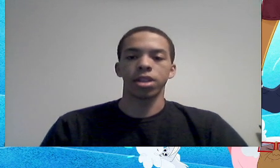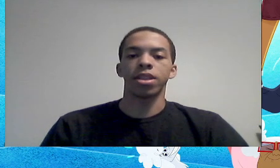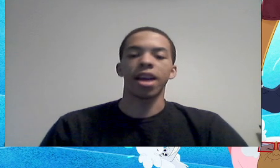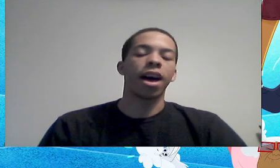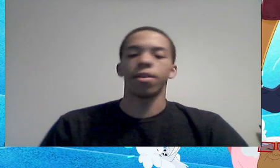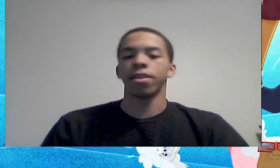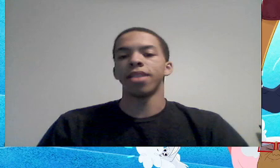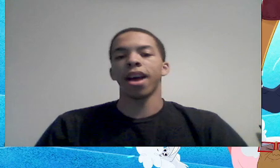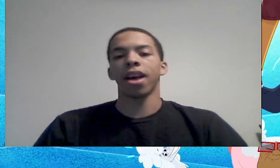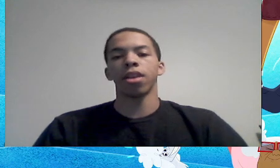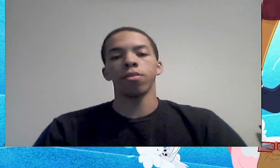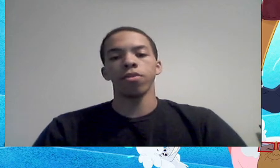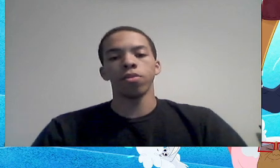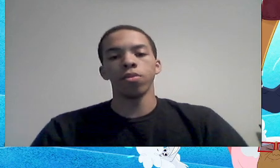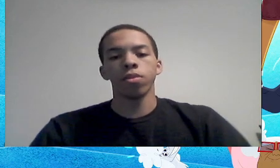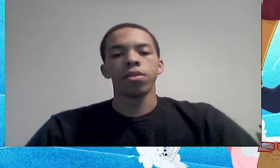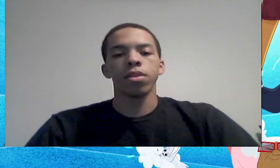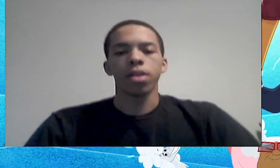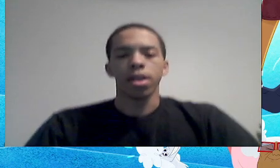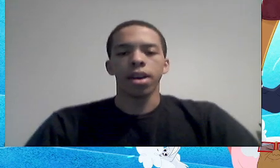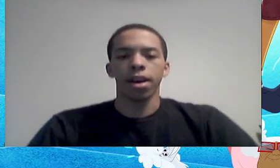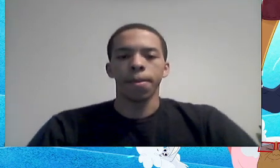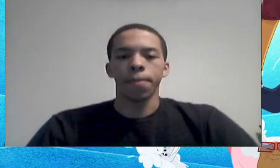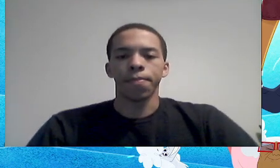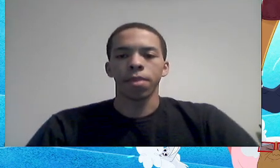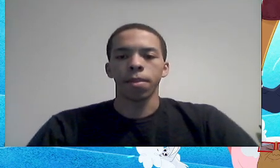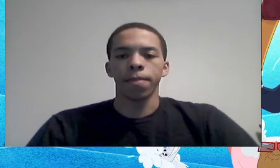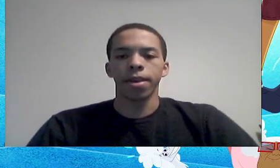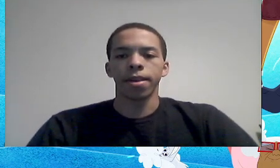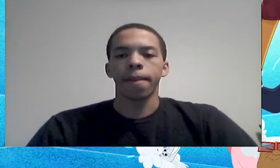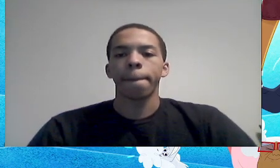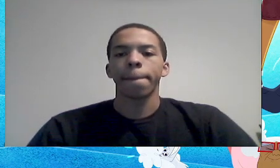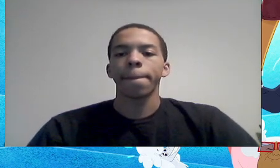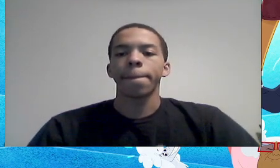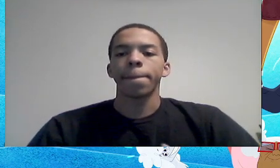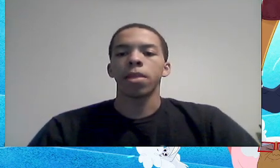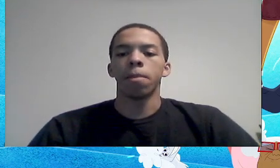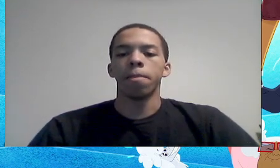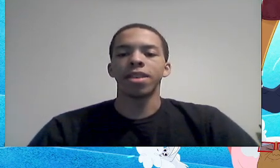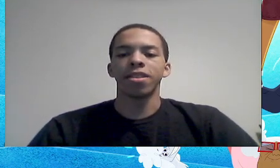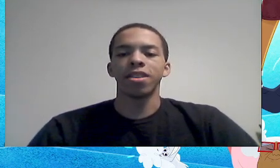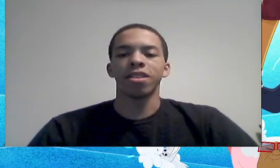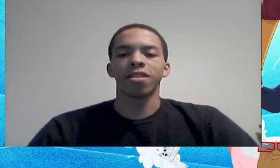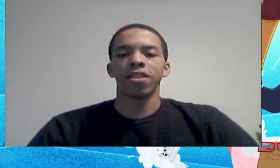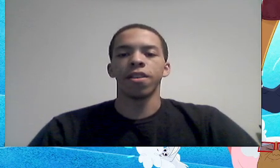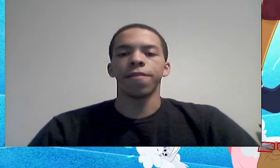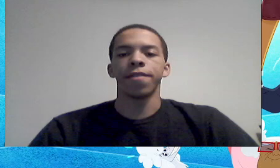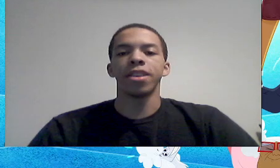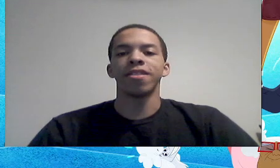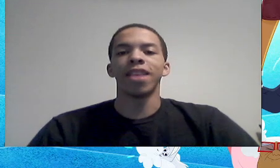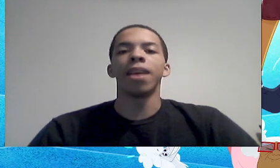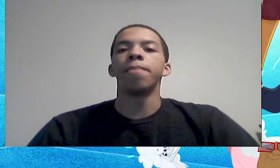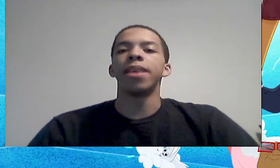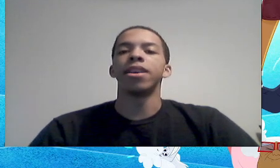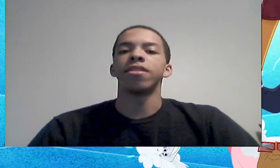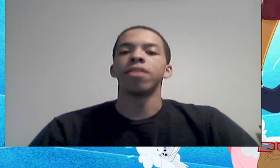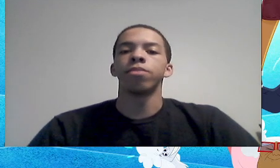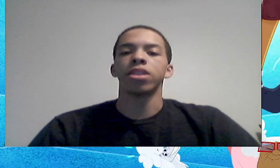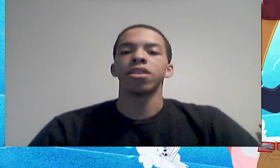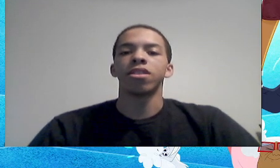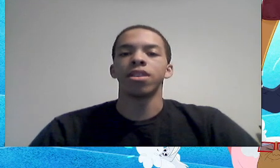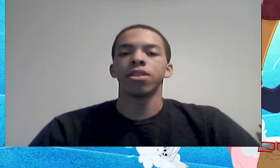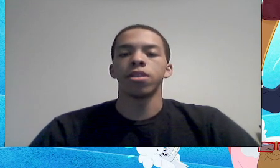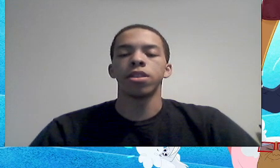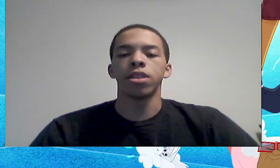-up competition, that I, that I thought was cool. Um, but, the message itself, it's not a bad